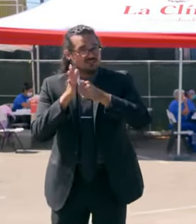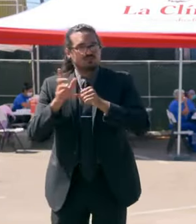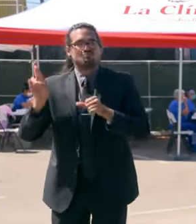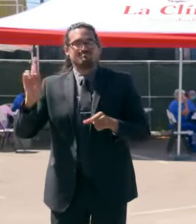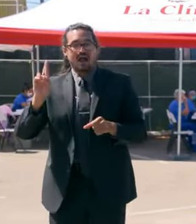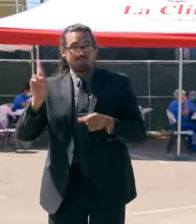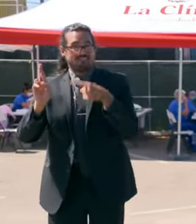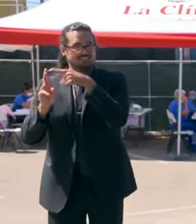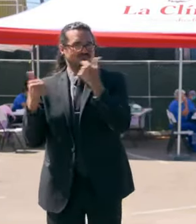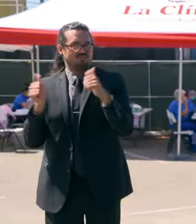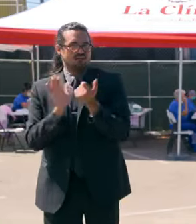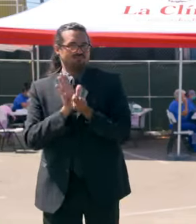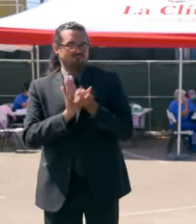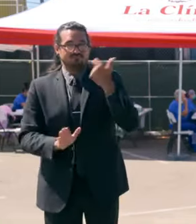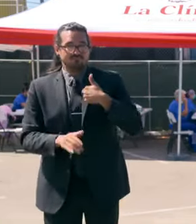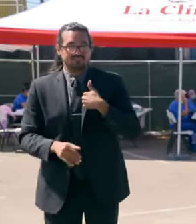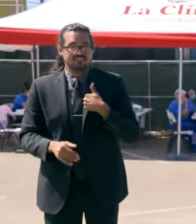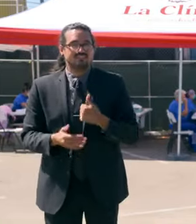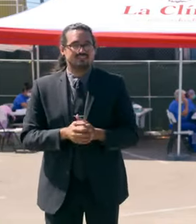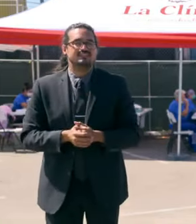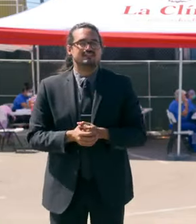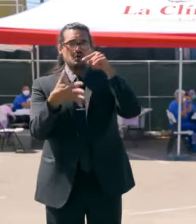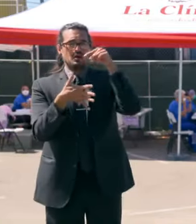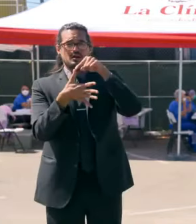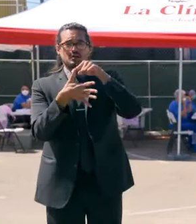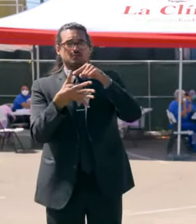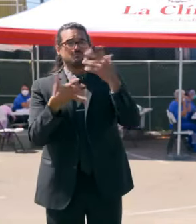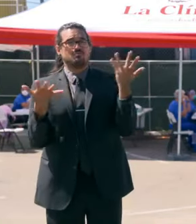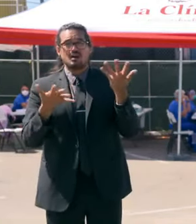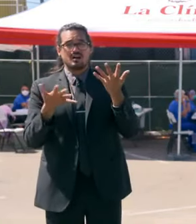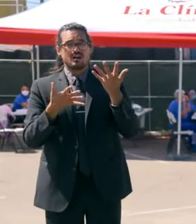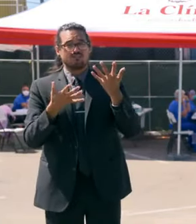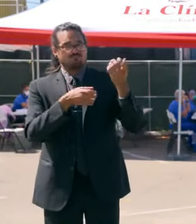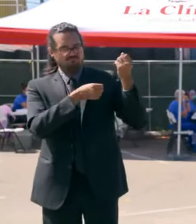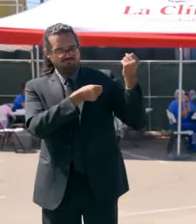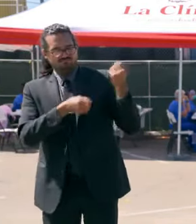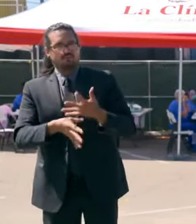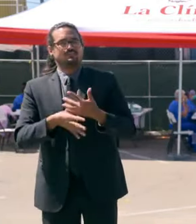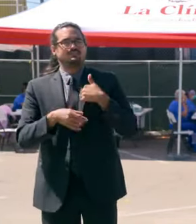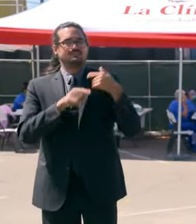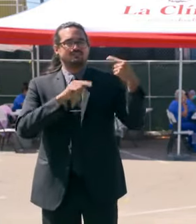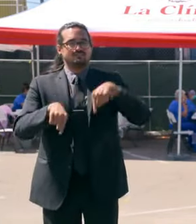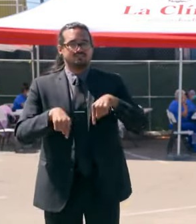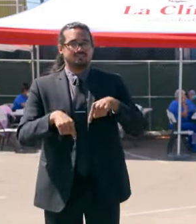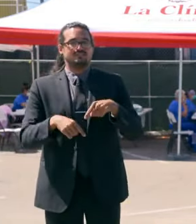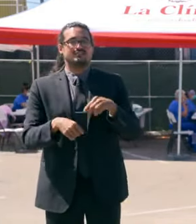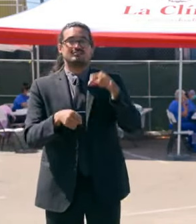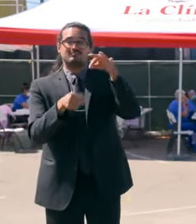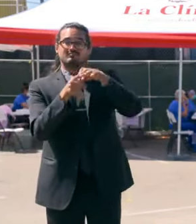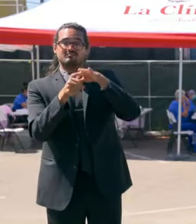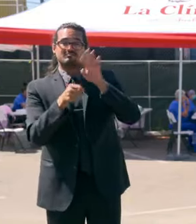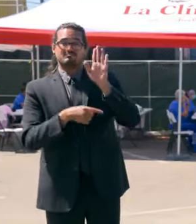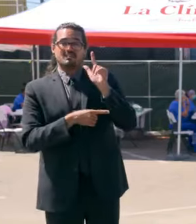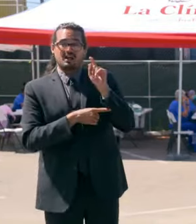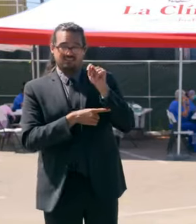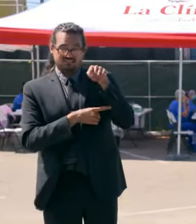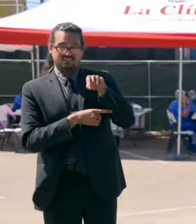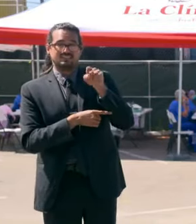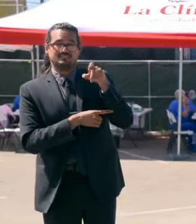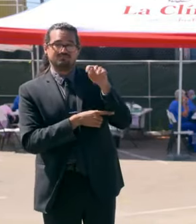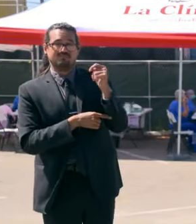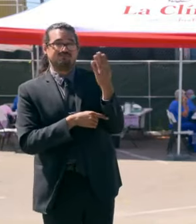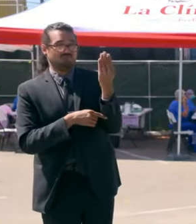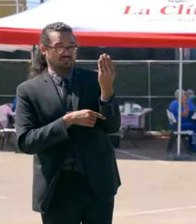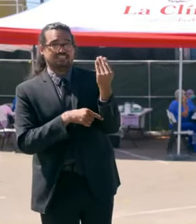than the issue that brought me here today. The 14th, the starkest contrast between myself and